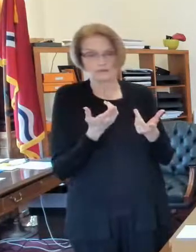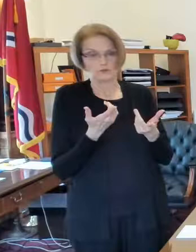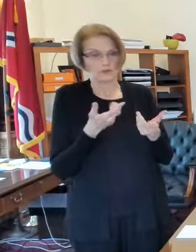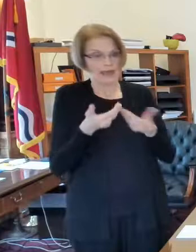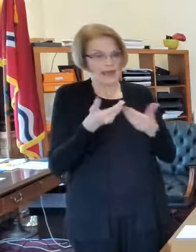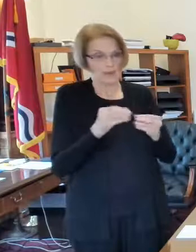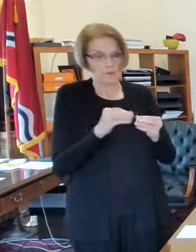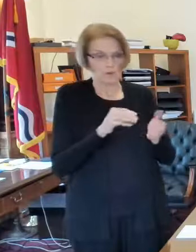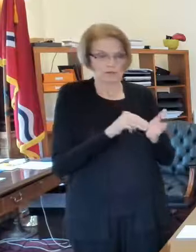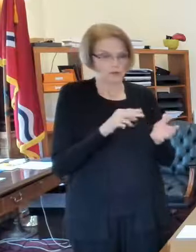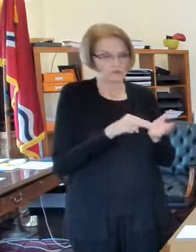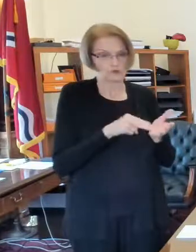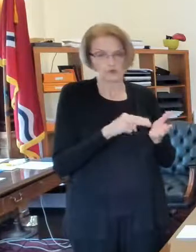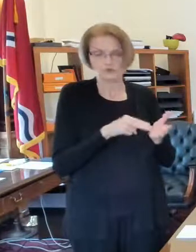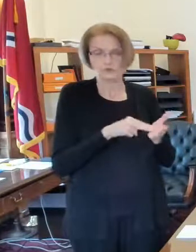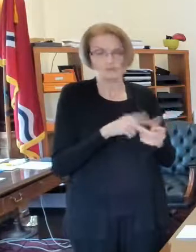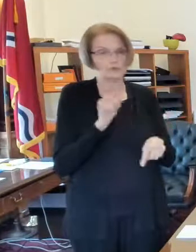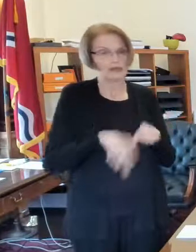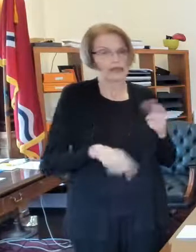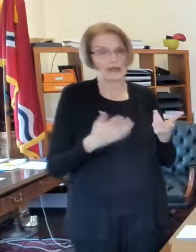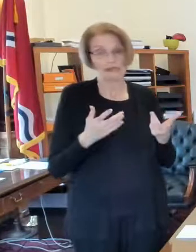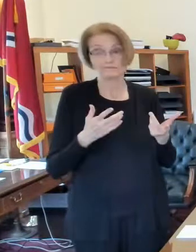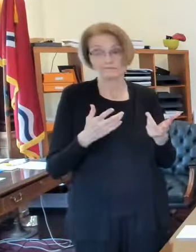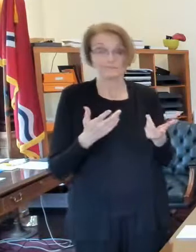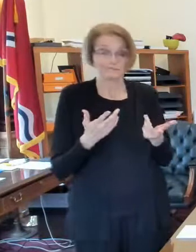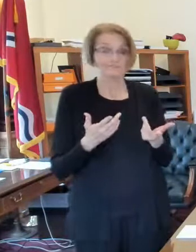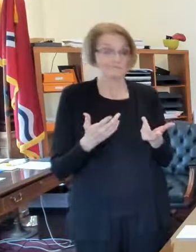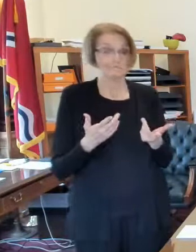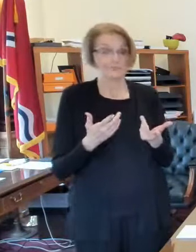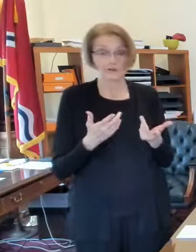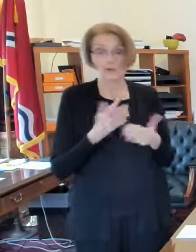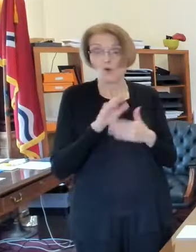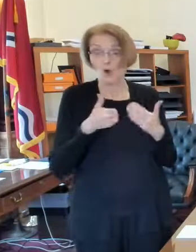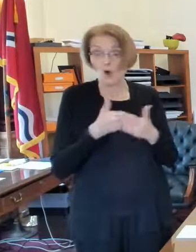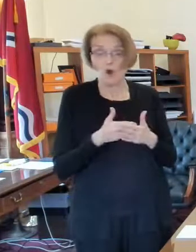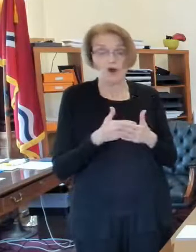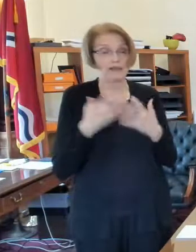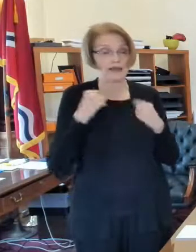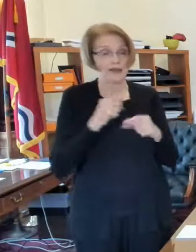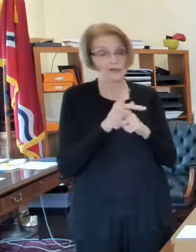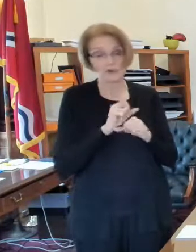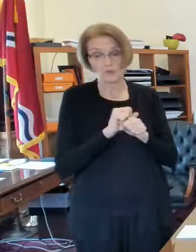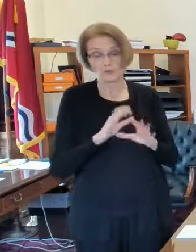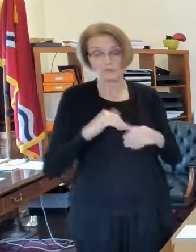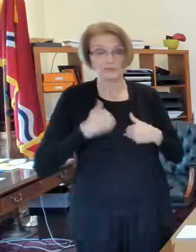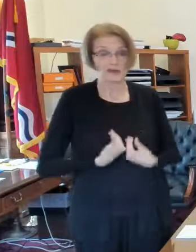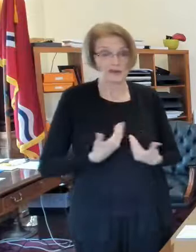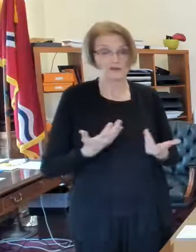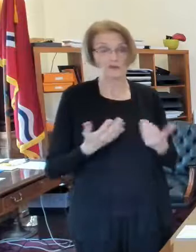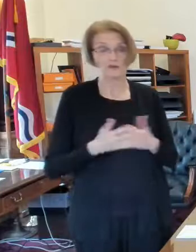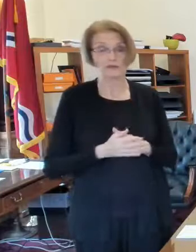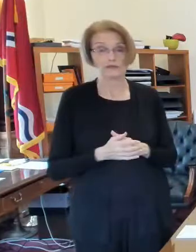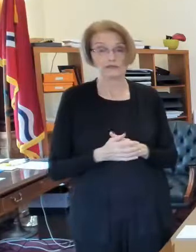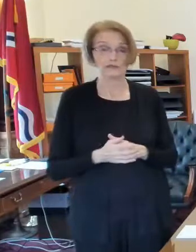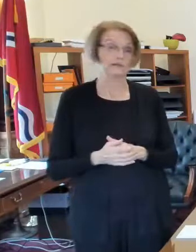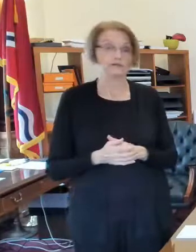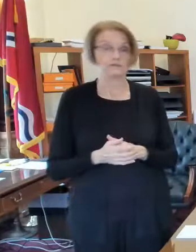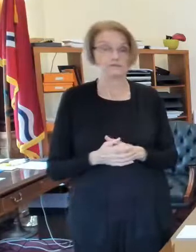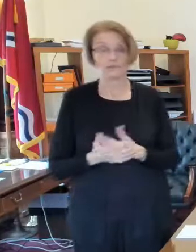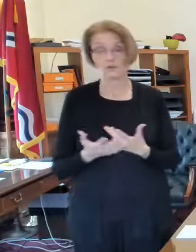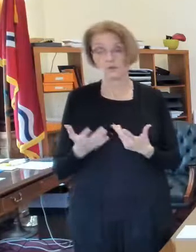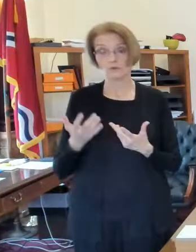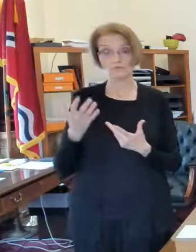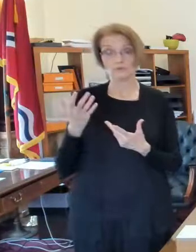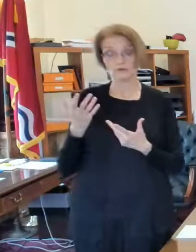they're tired too so if you if you don't want to sort of close in your group for your own